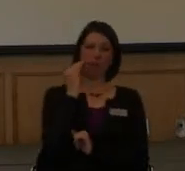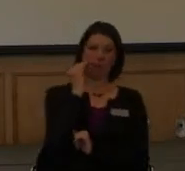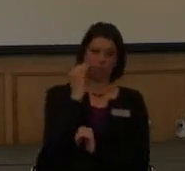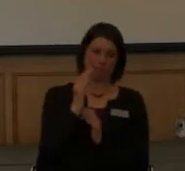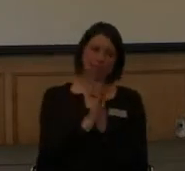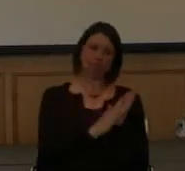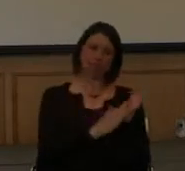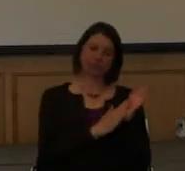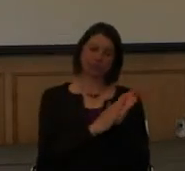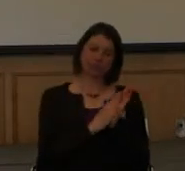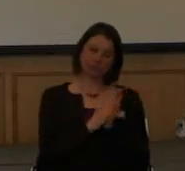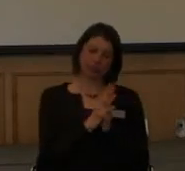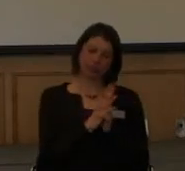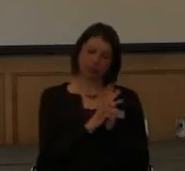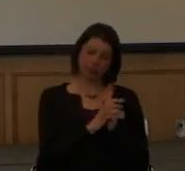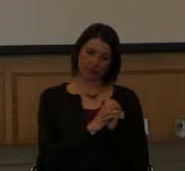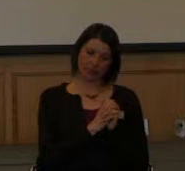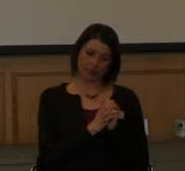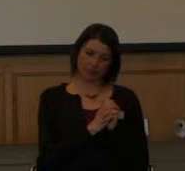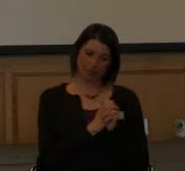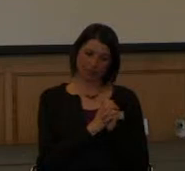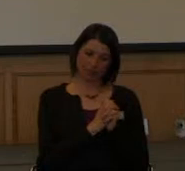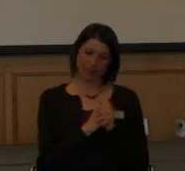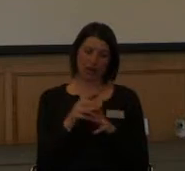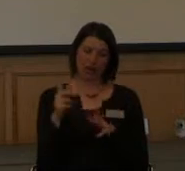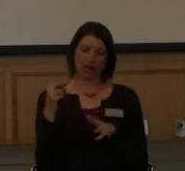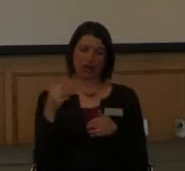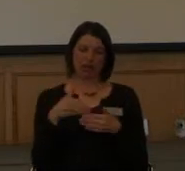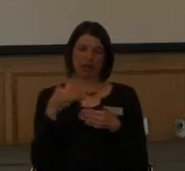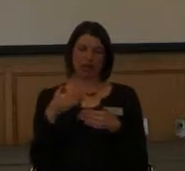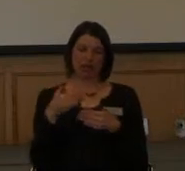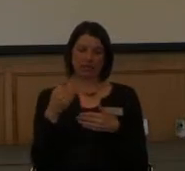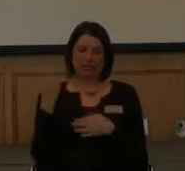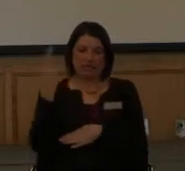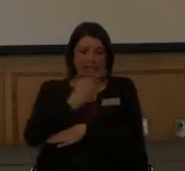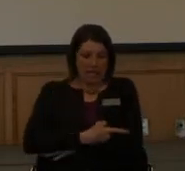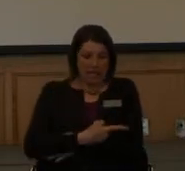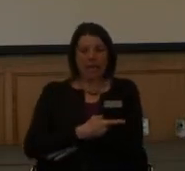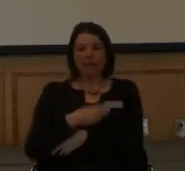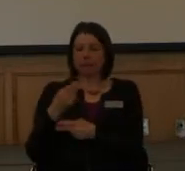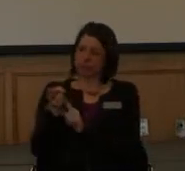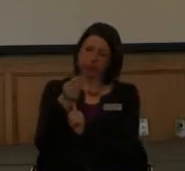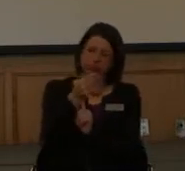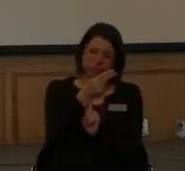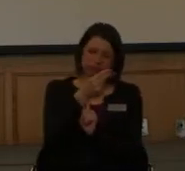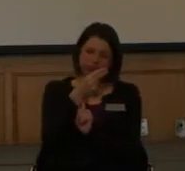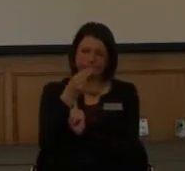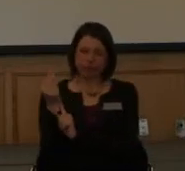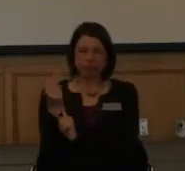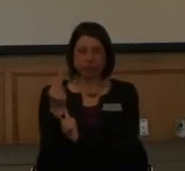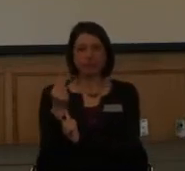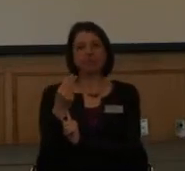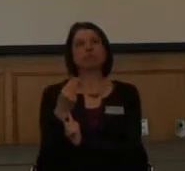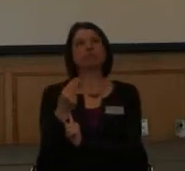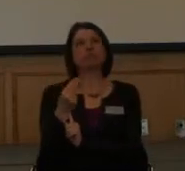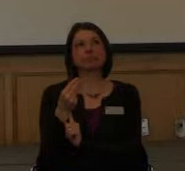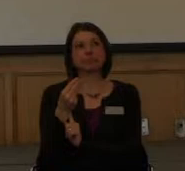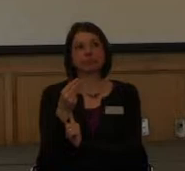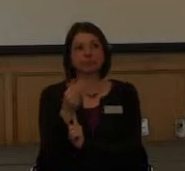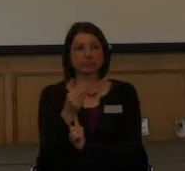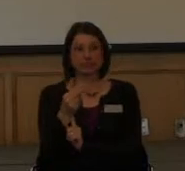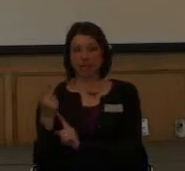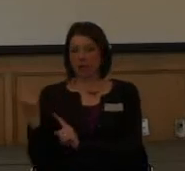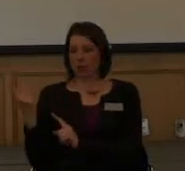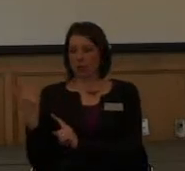But the day after, well, the day of, you know, the hours after, we just, Ashley and I just